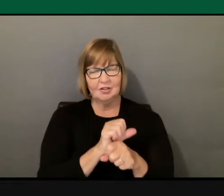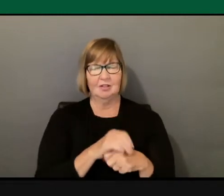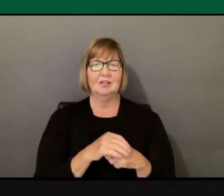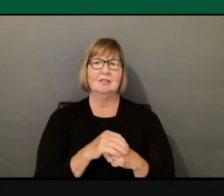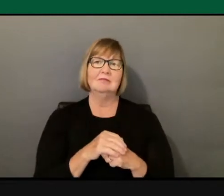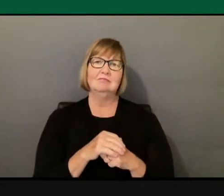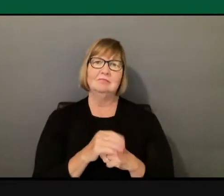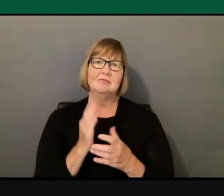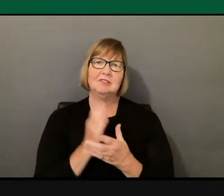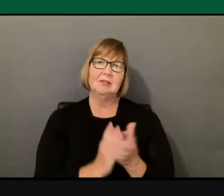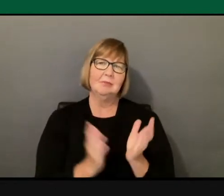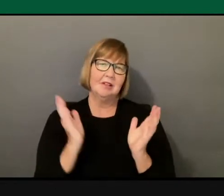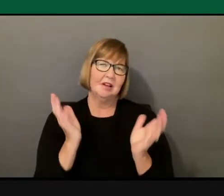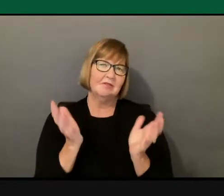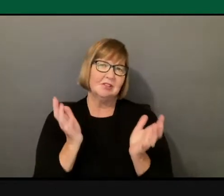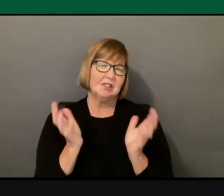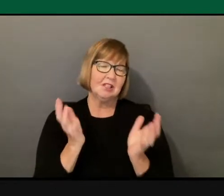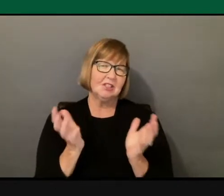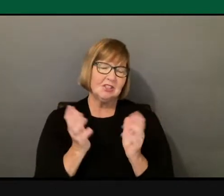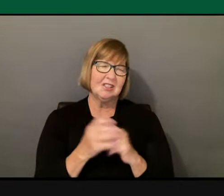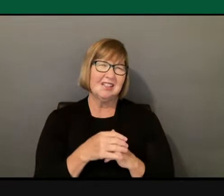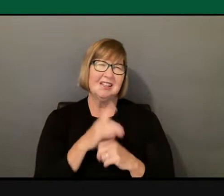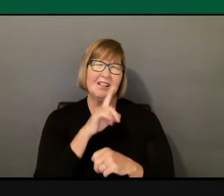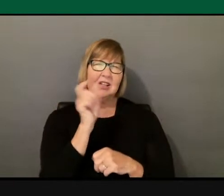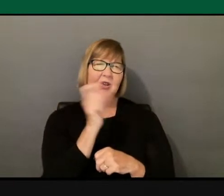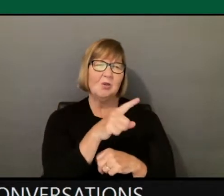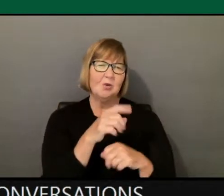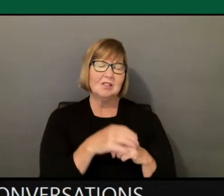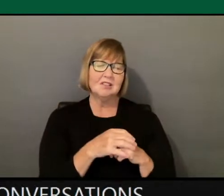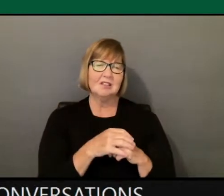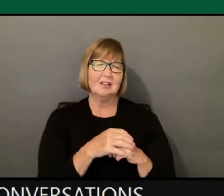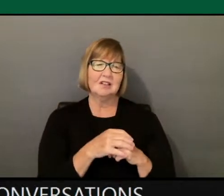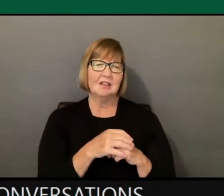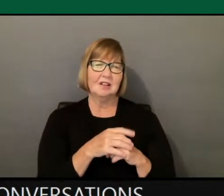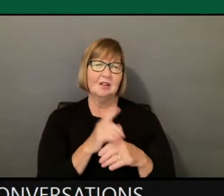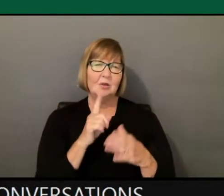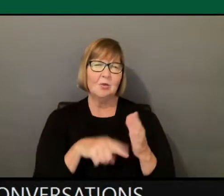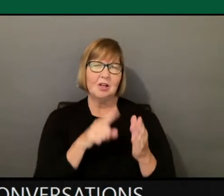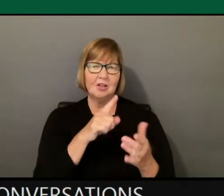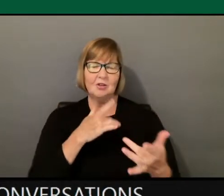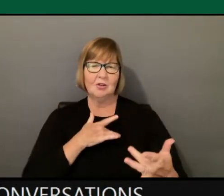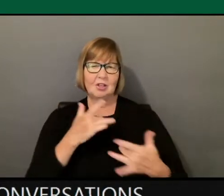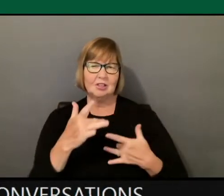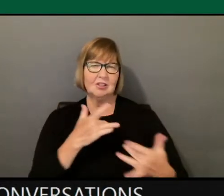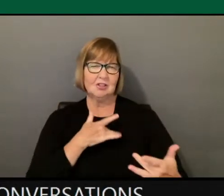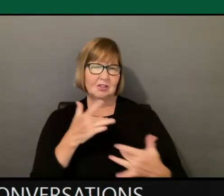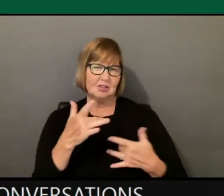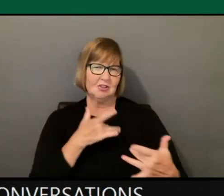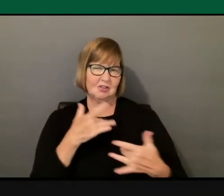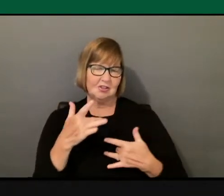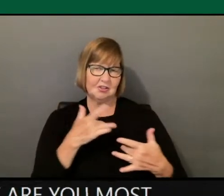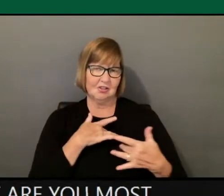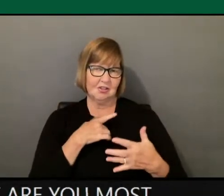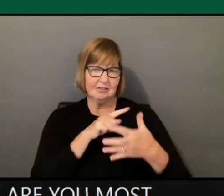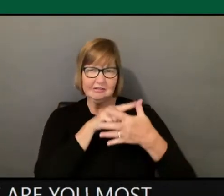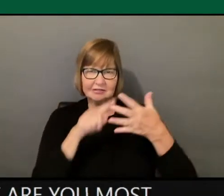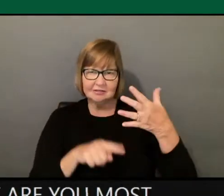we've had, uh, my question for you is, what are you most concerned about with in this moment of escalating hate,